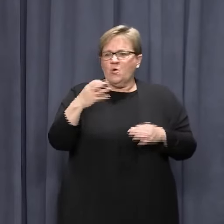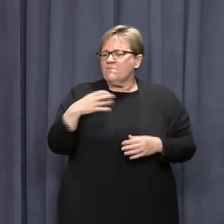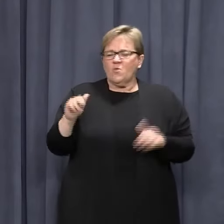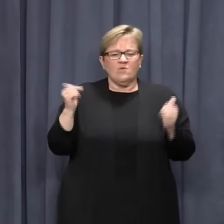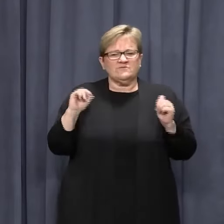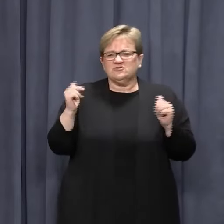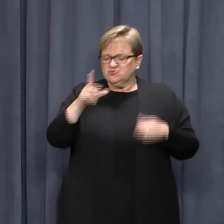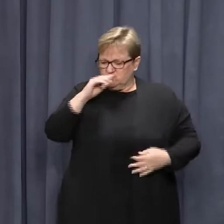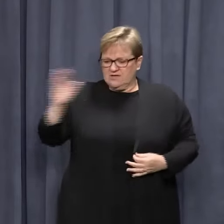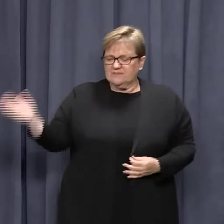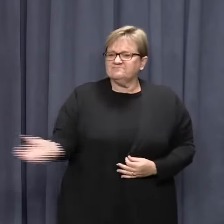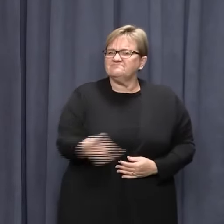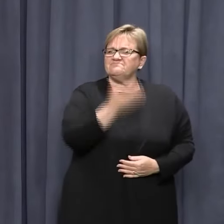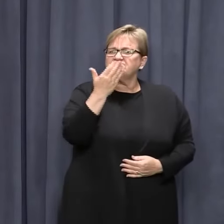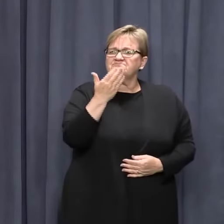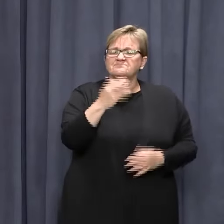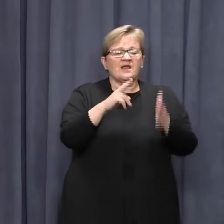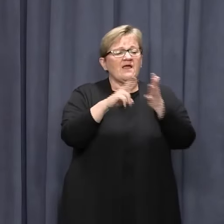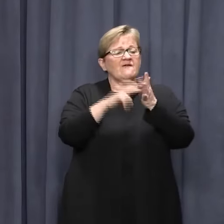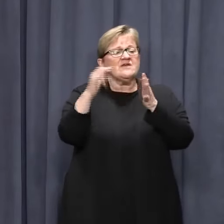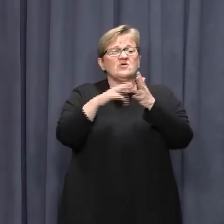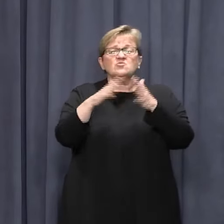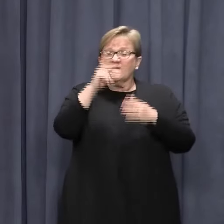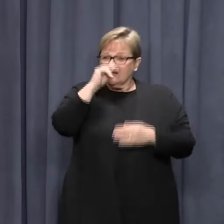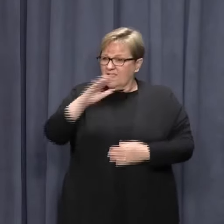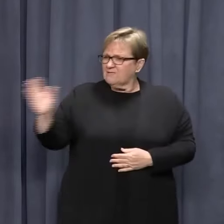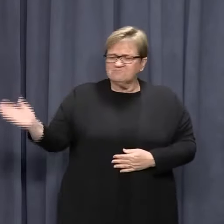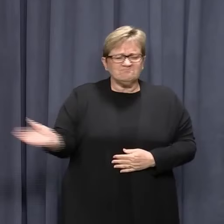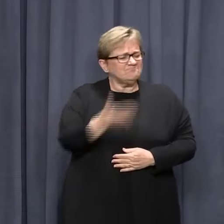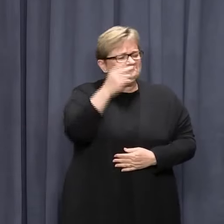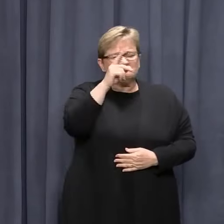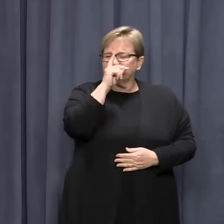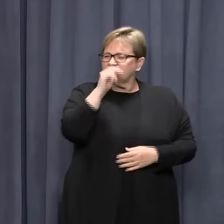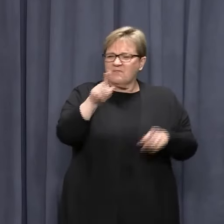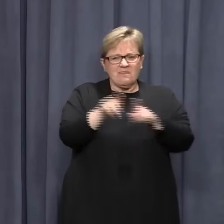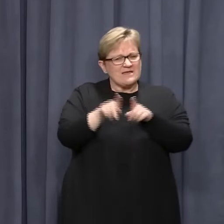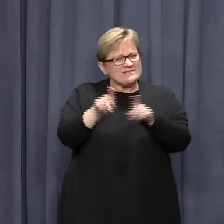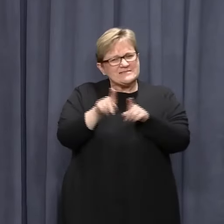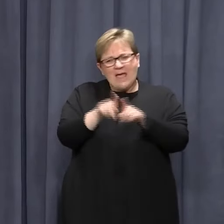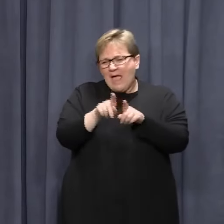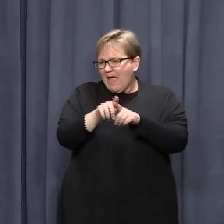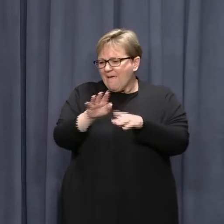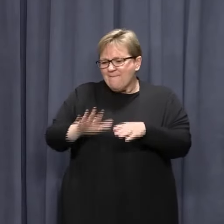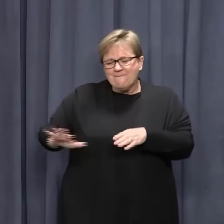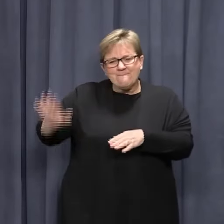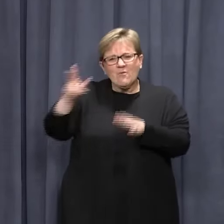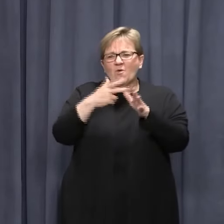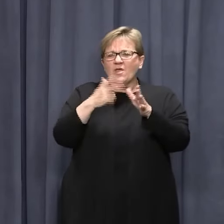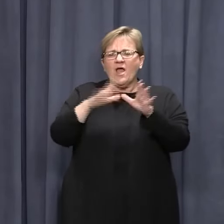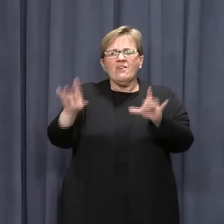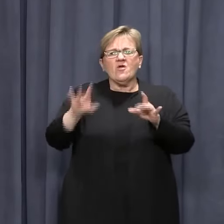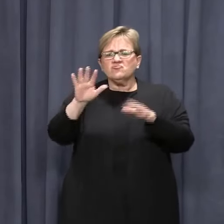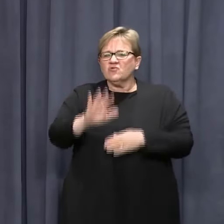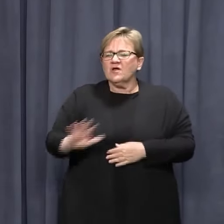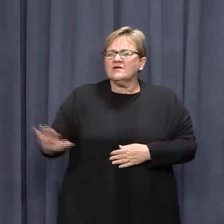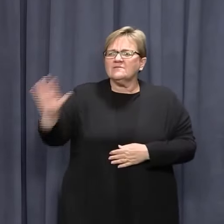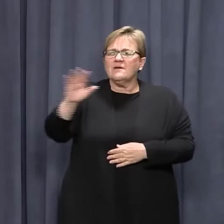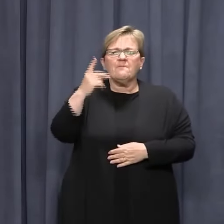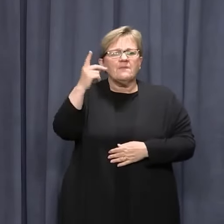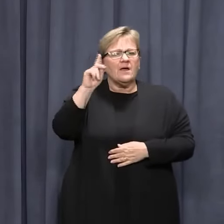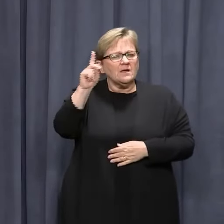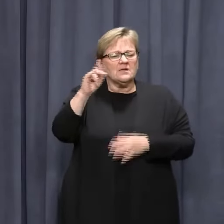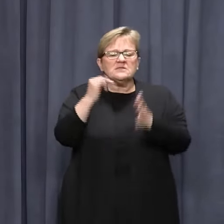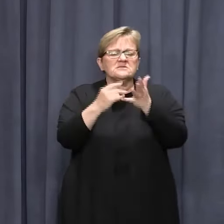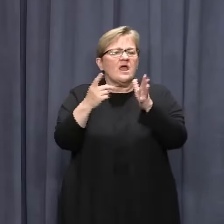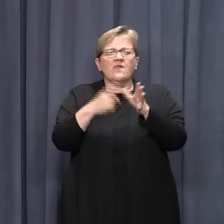with Victoria and New South Wales now falling into line with other Australian jurisdictions except